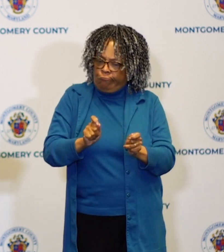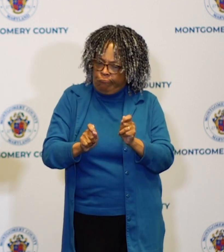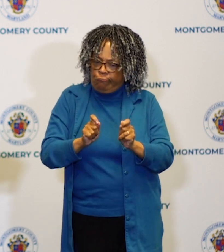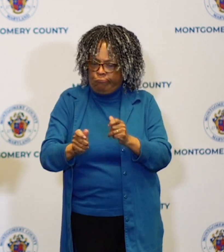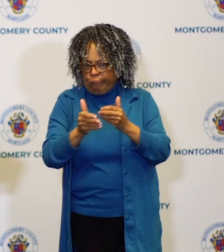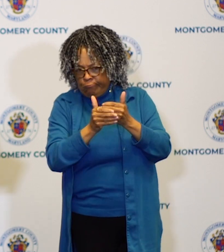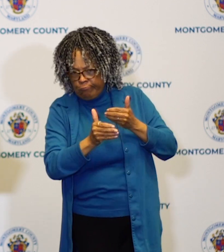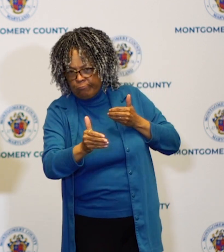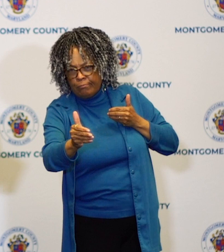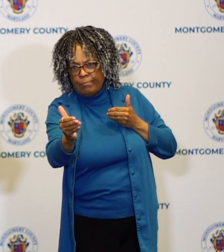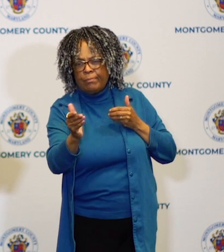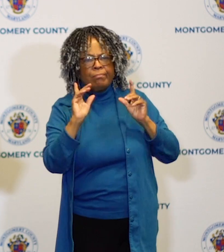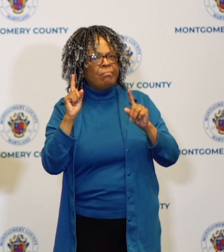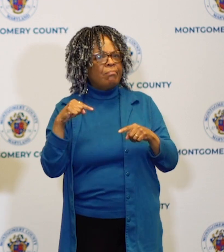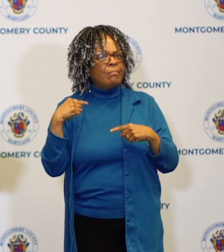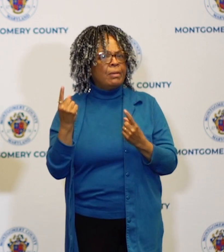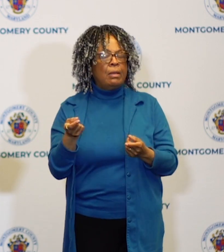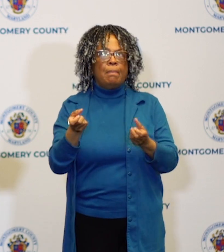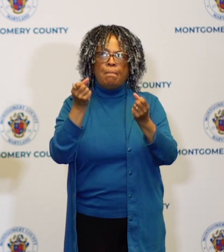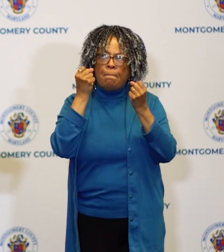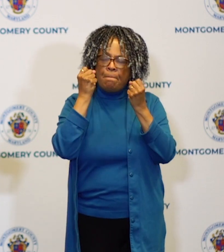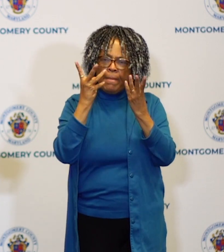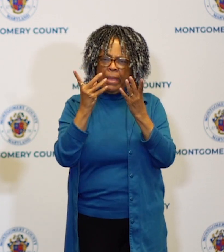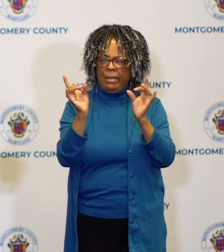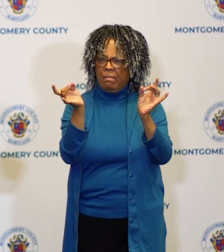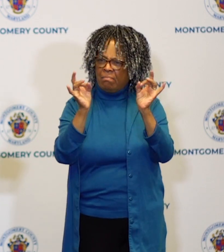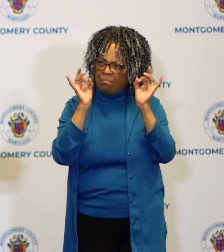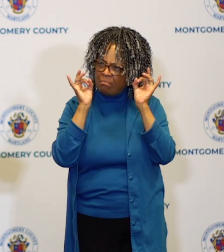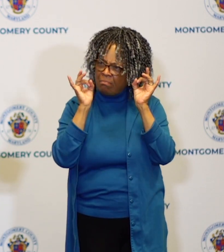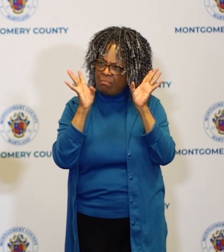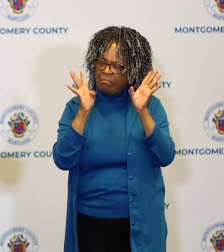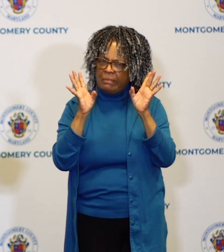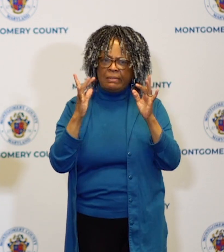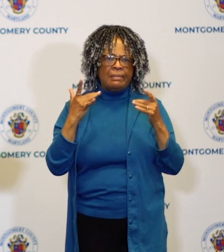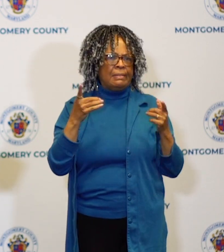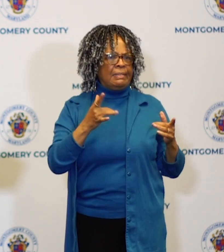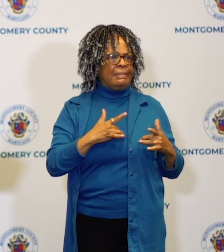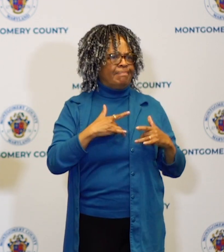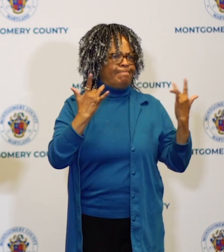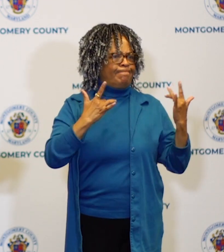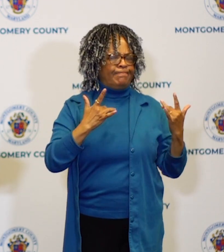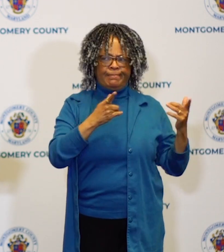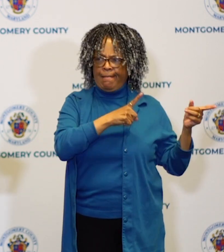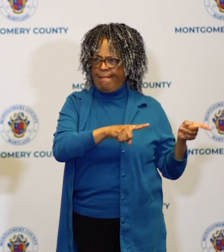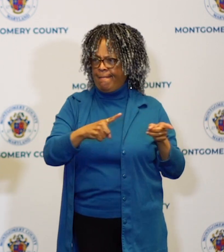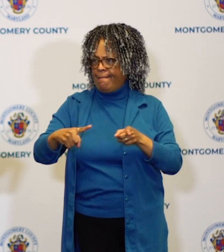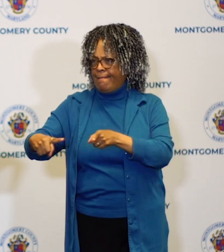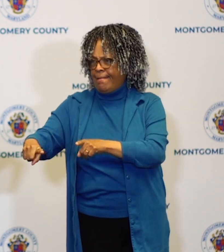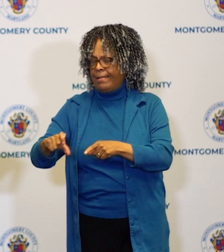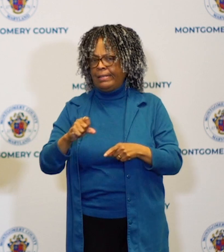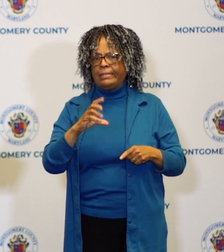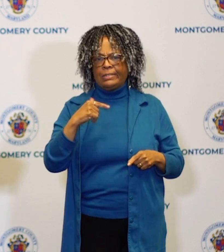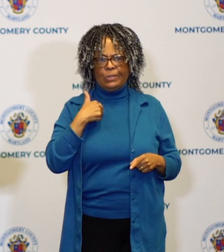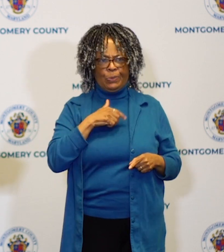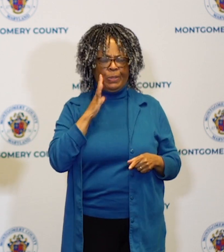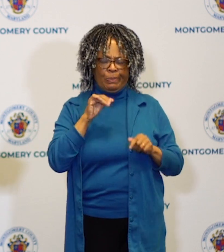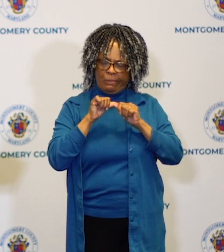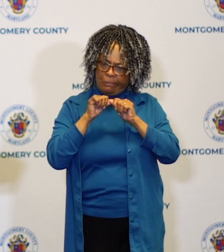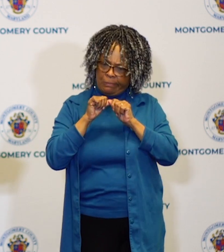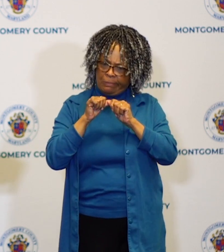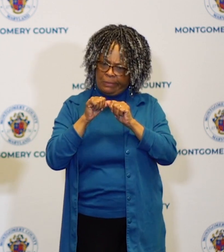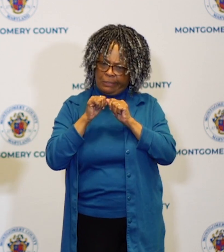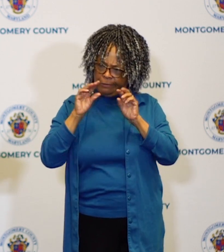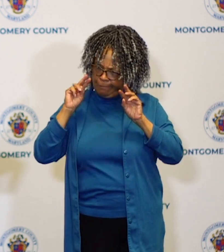we've had so many deeply disturbing incidents that it's hard not to act and we are going to continue to act to do the things